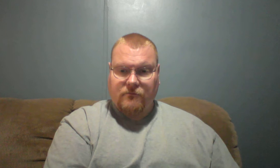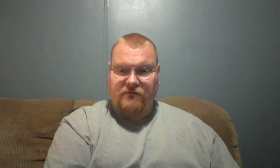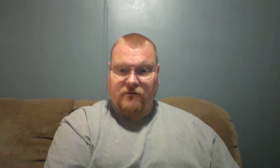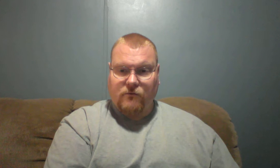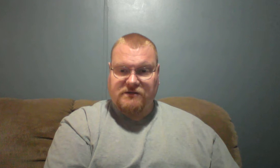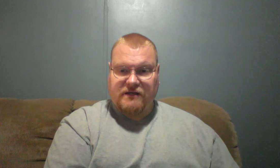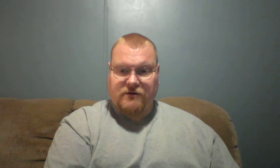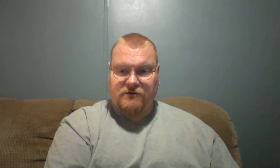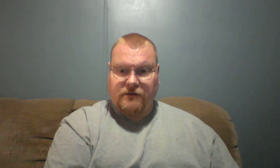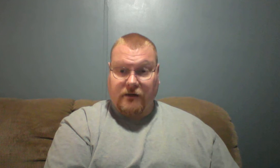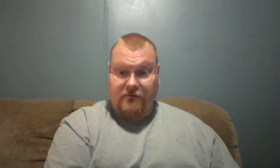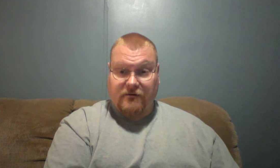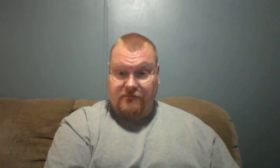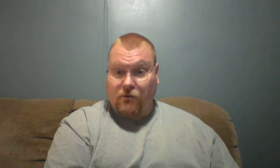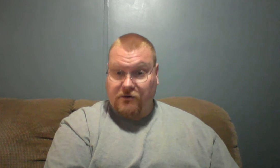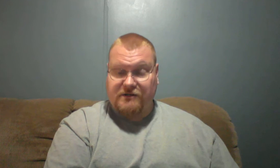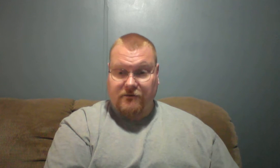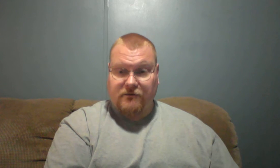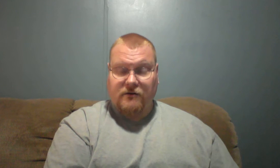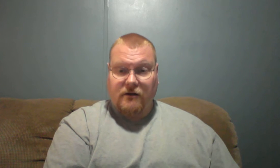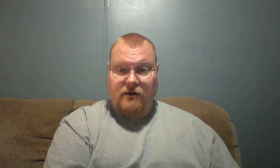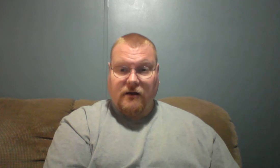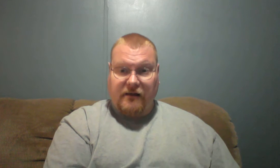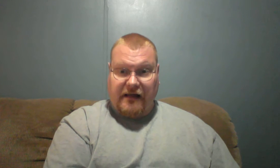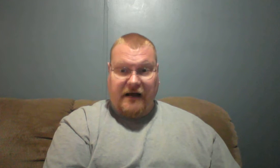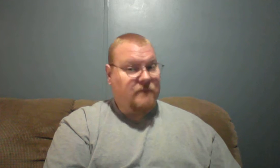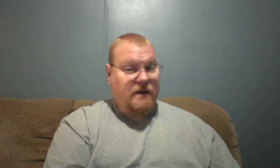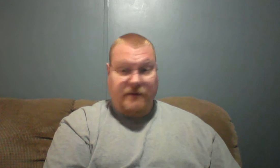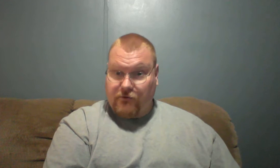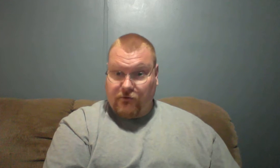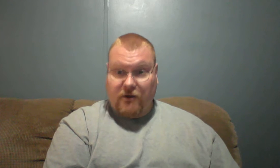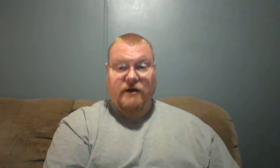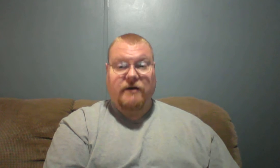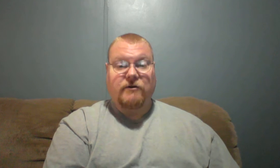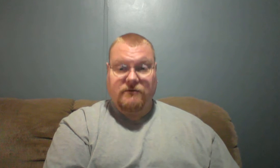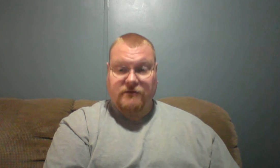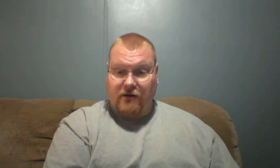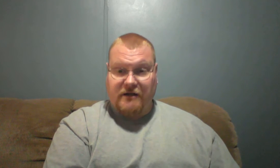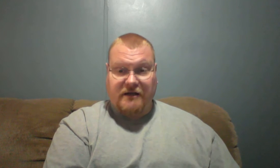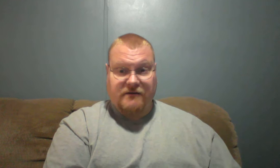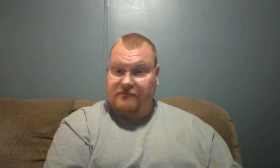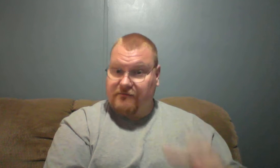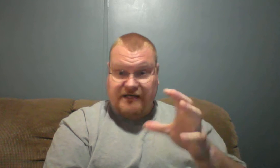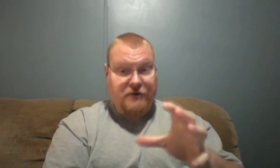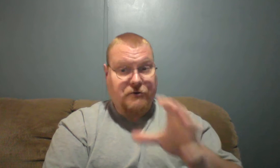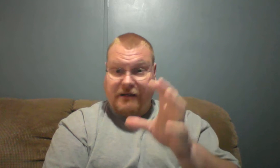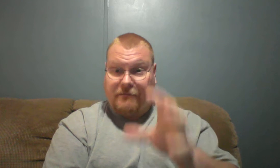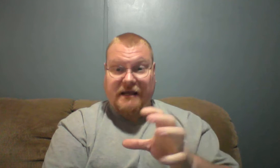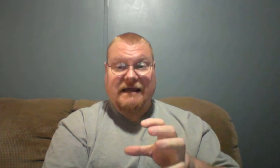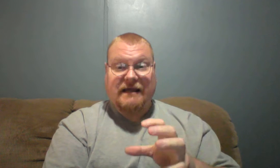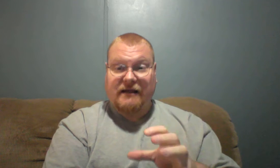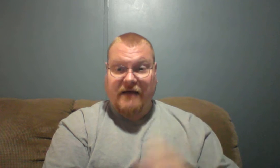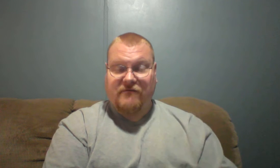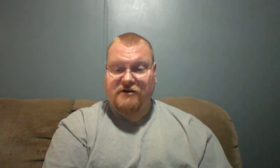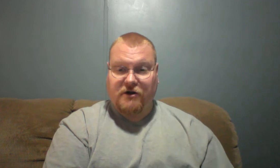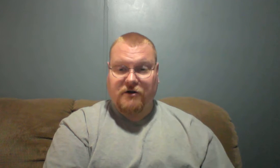pray for the ones that are, you know, of course, that are alive, maybe on the run or, you know, secretly meeting and having church.